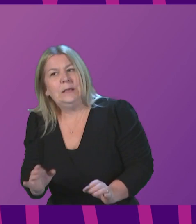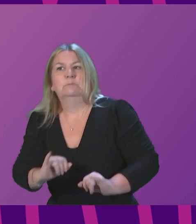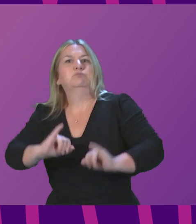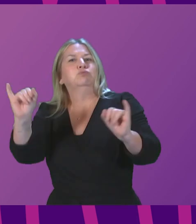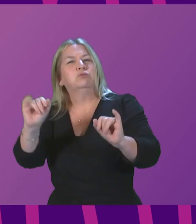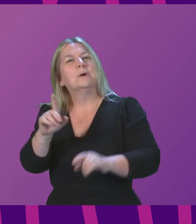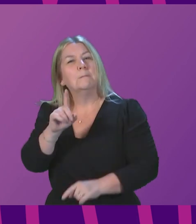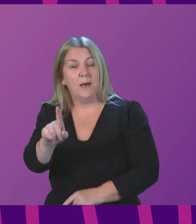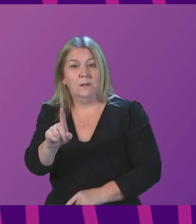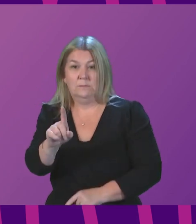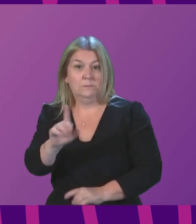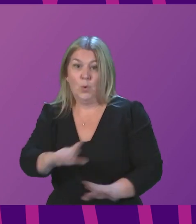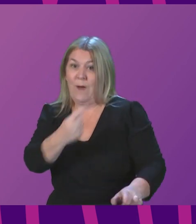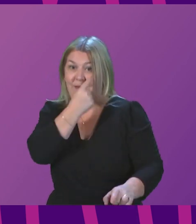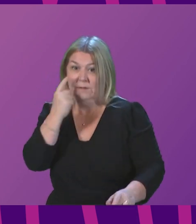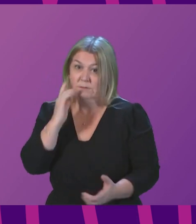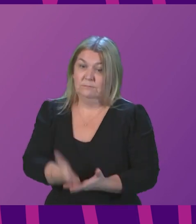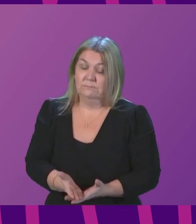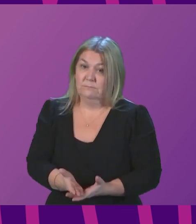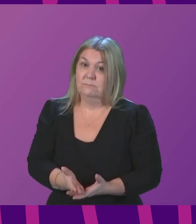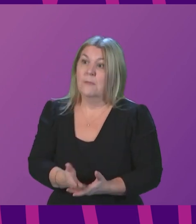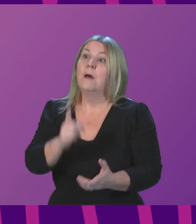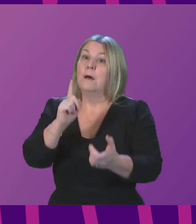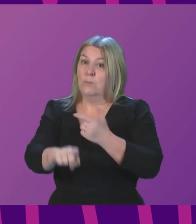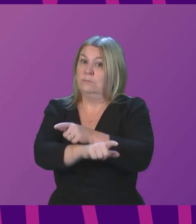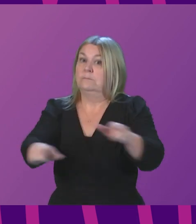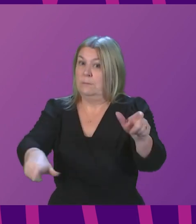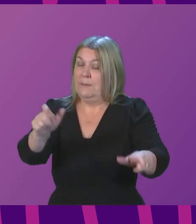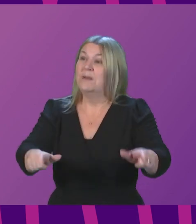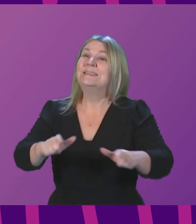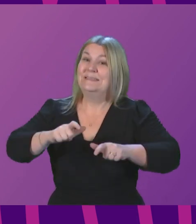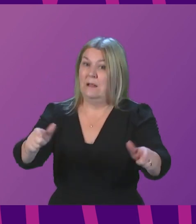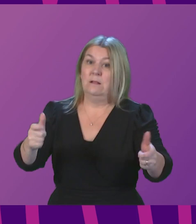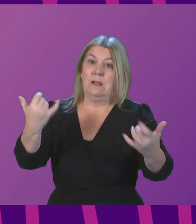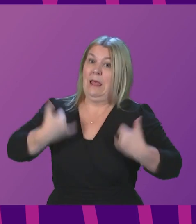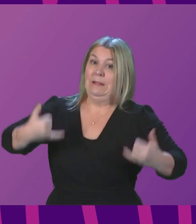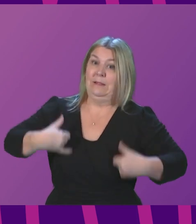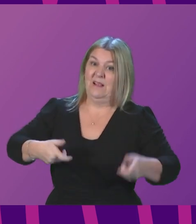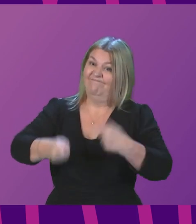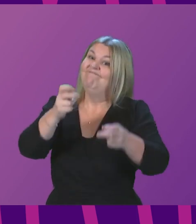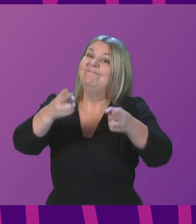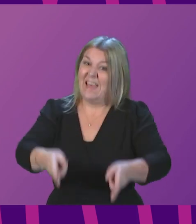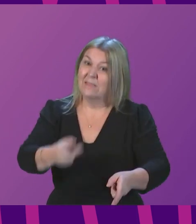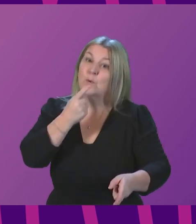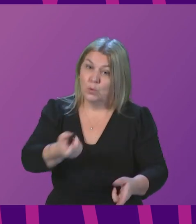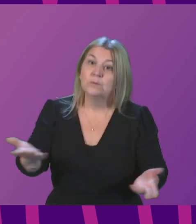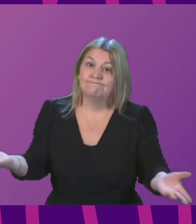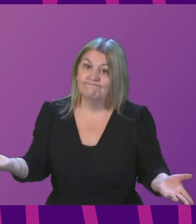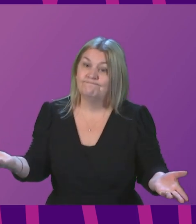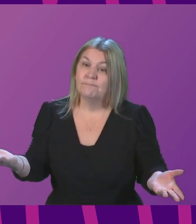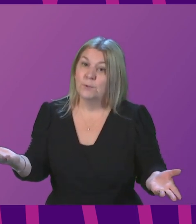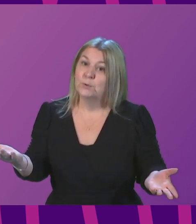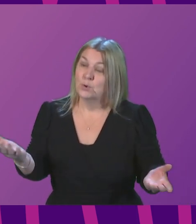yet. Many will still become severely unwell and die. And the sheer number of people infected will present a massive